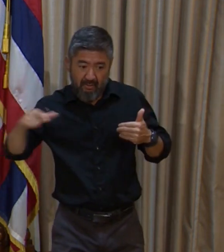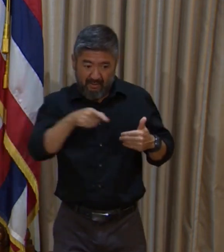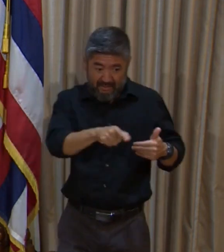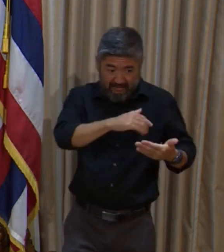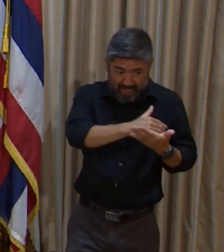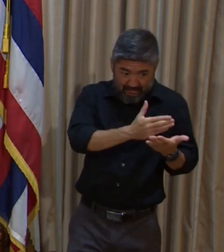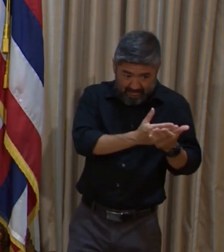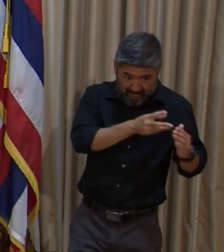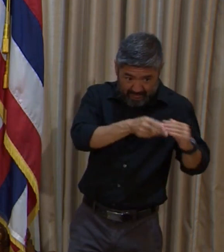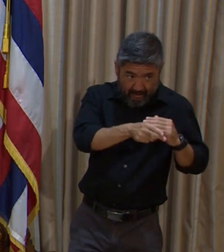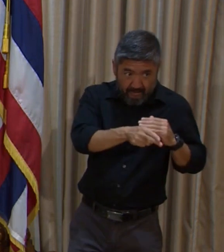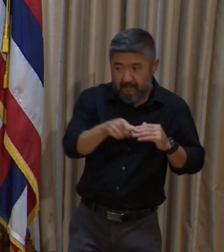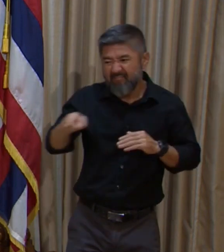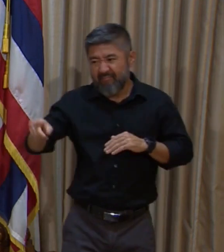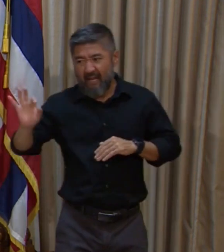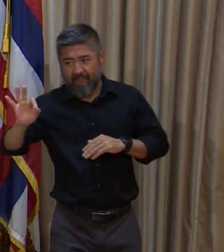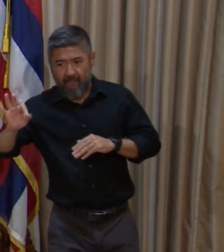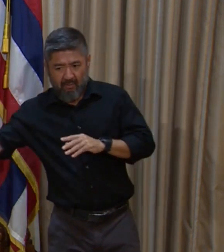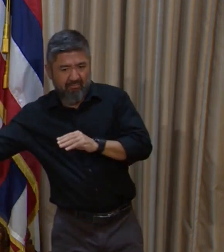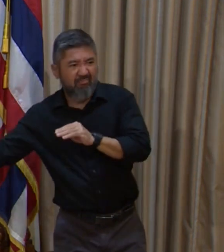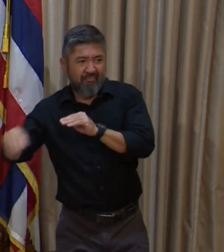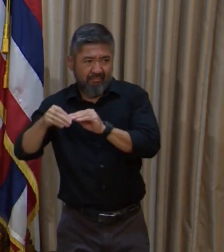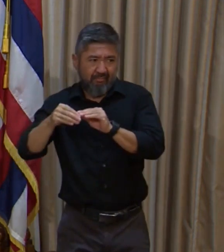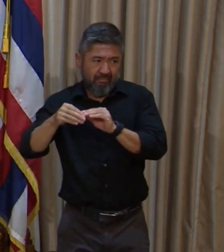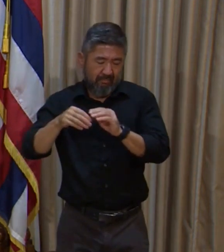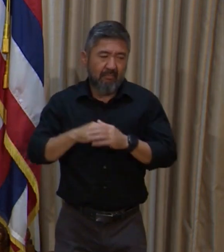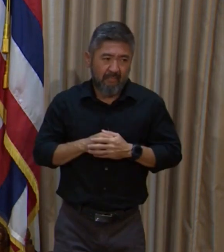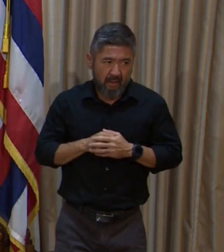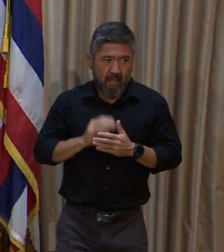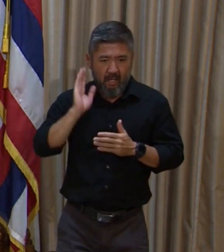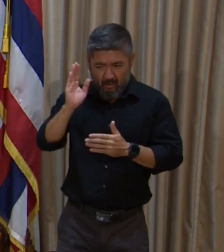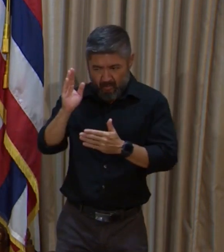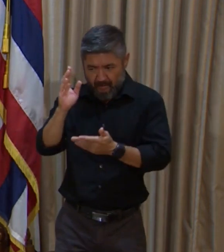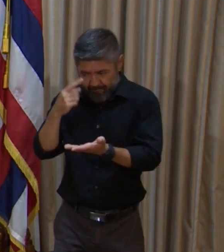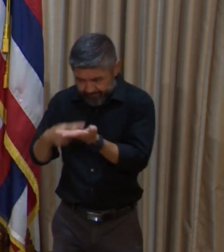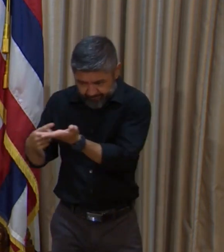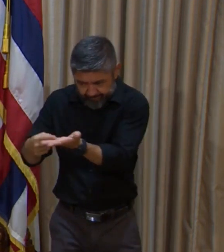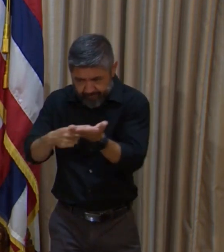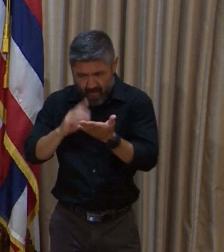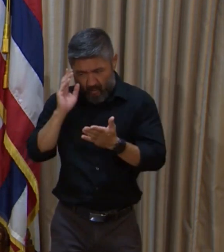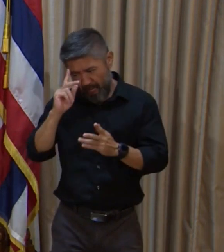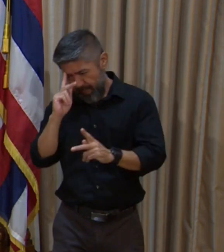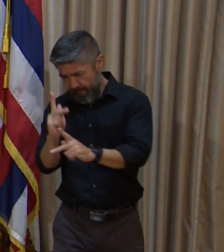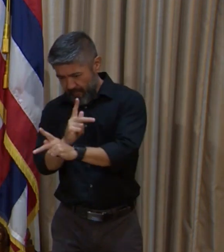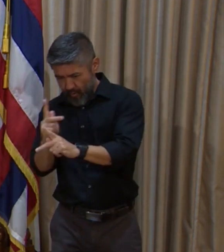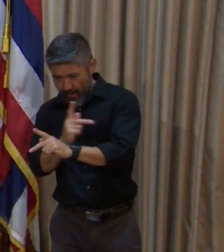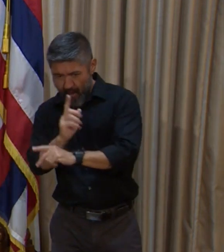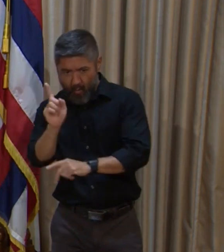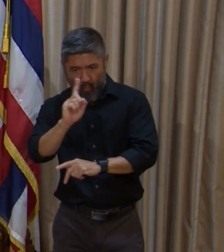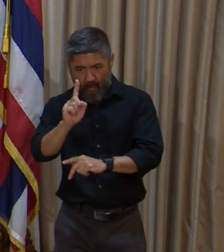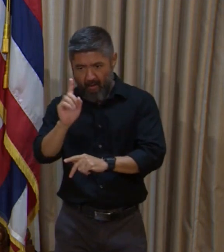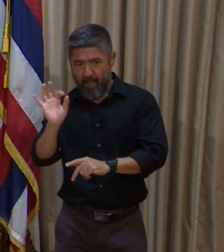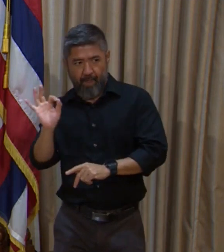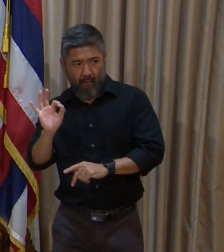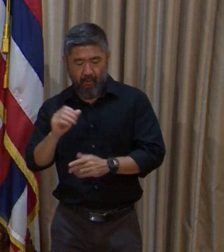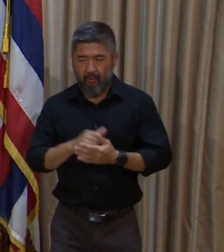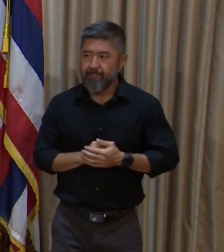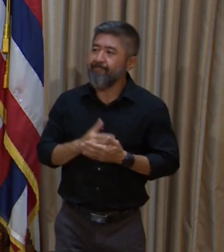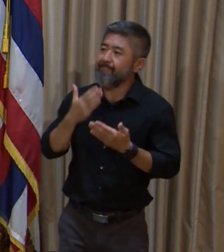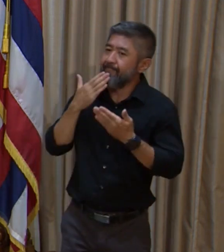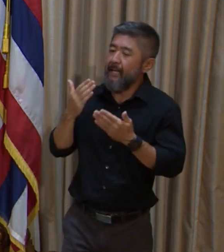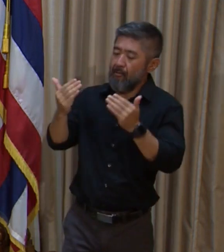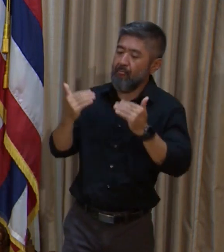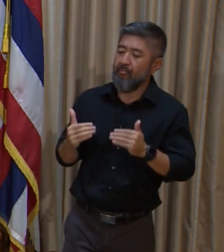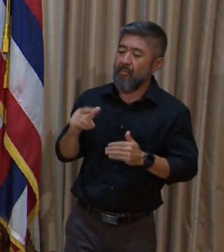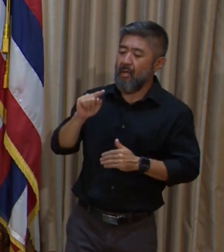reductions that they will be working on and having to identify. Thank you, Governor. Thank you, Tom.